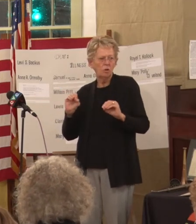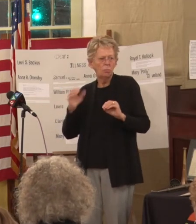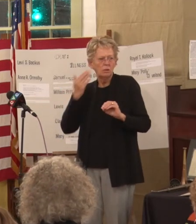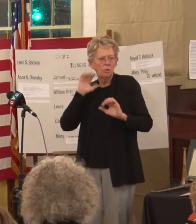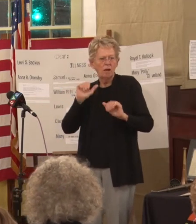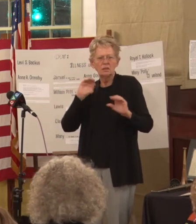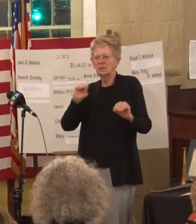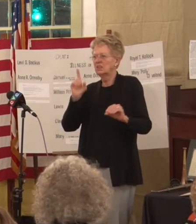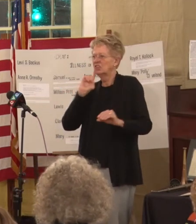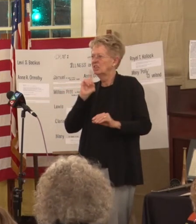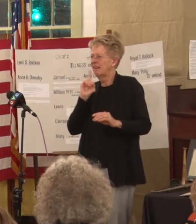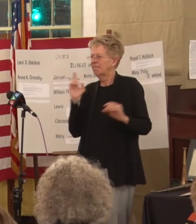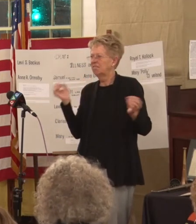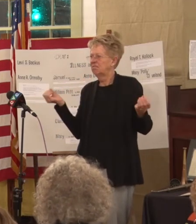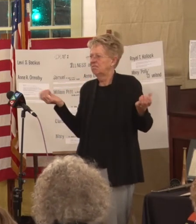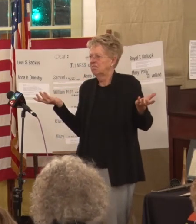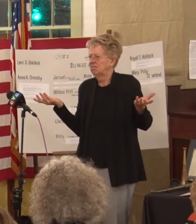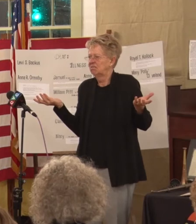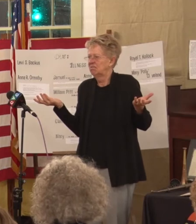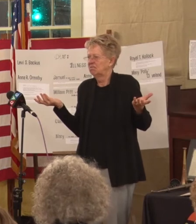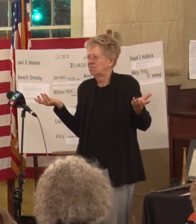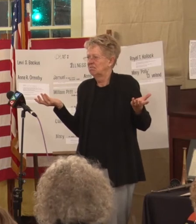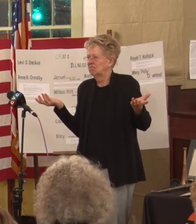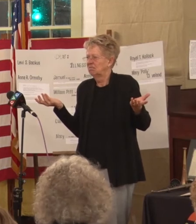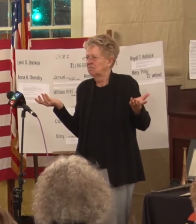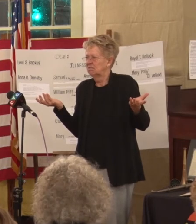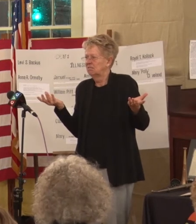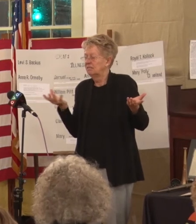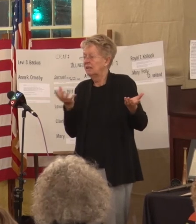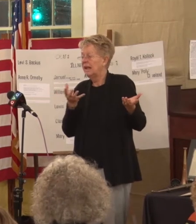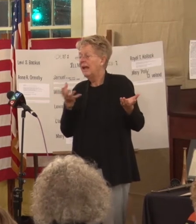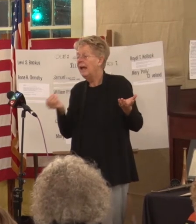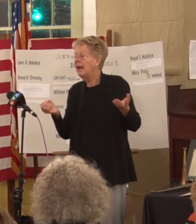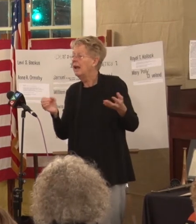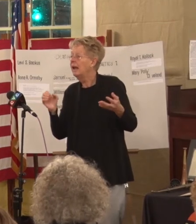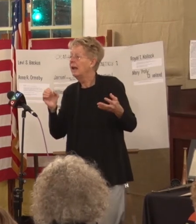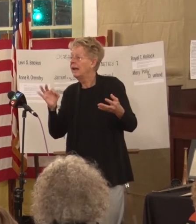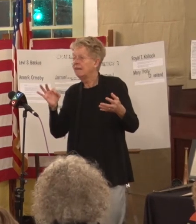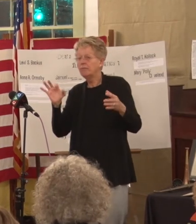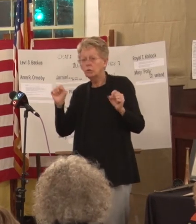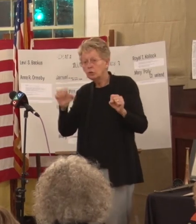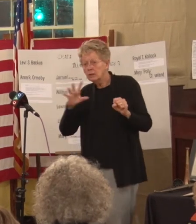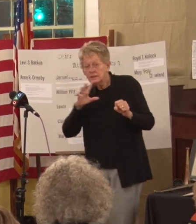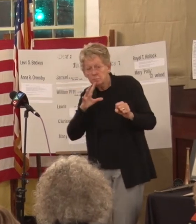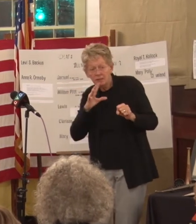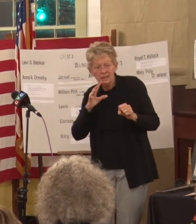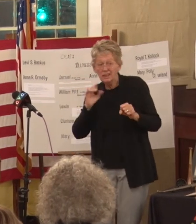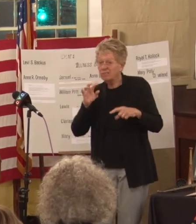so therefore it depended upon if you could speak if you couldn't speak well